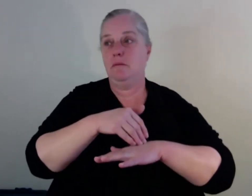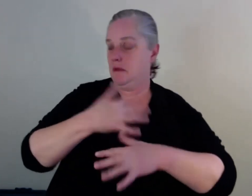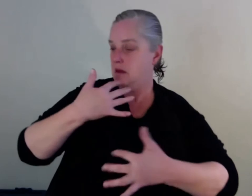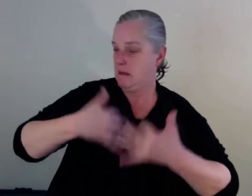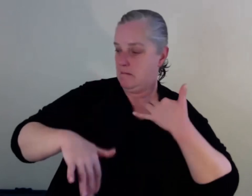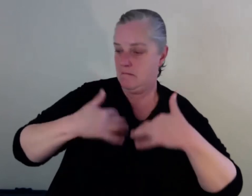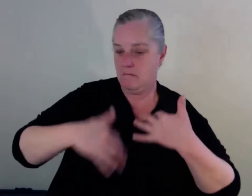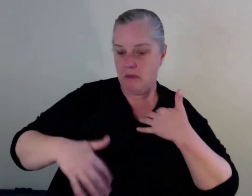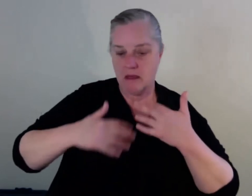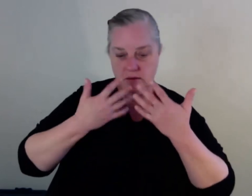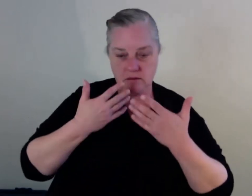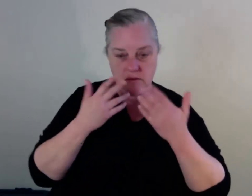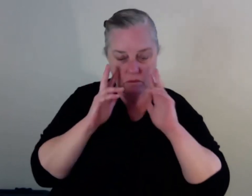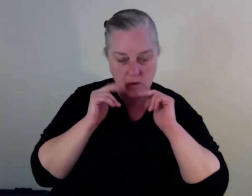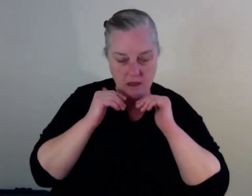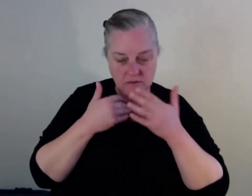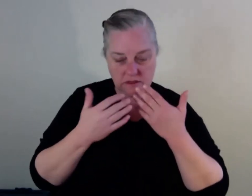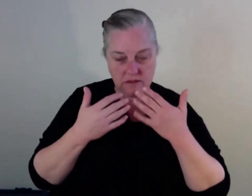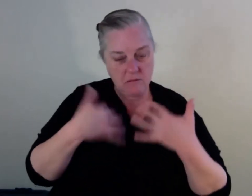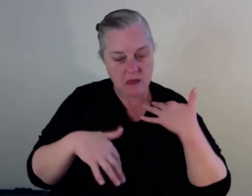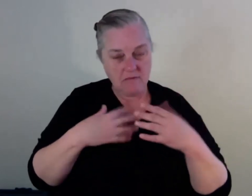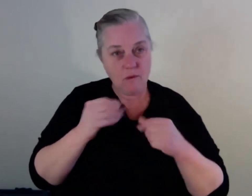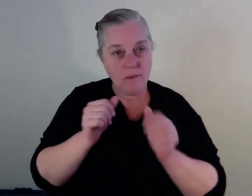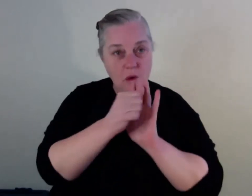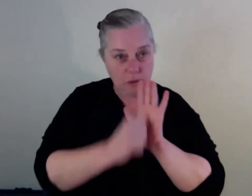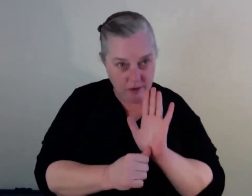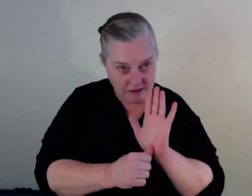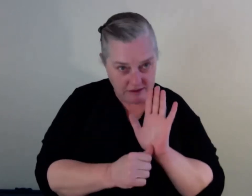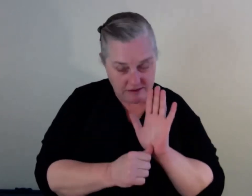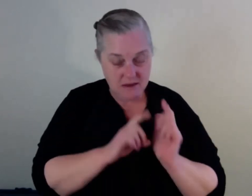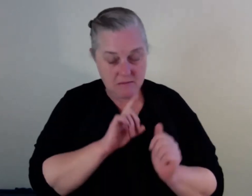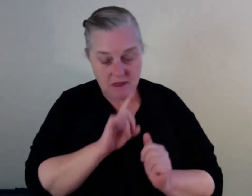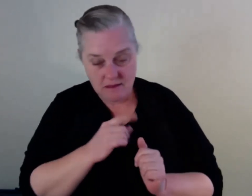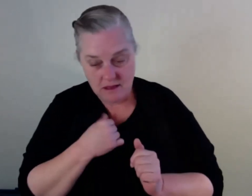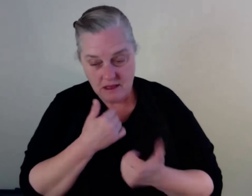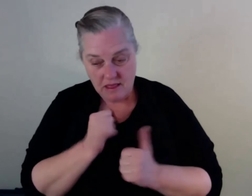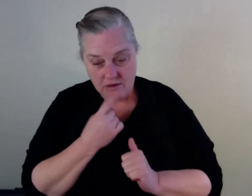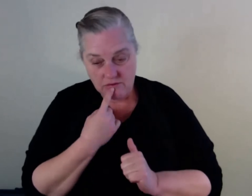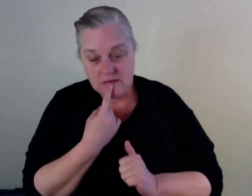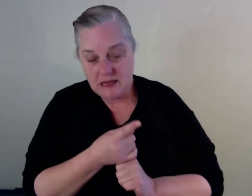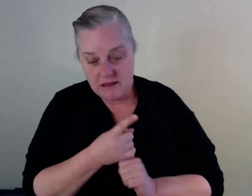say that you are a person who has used opiates.